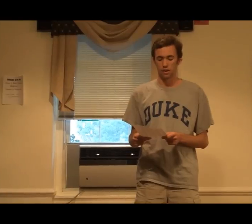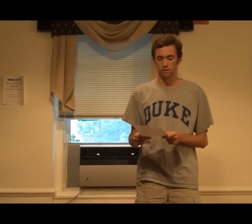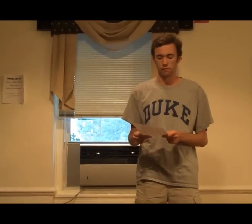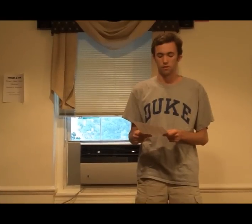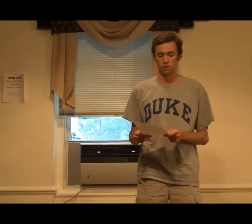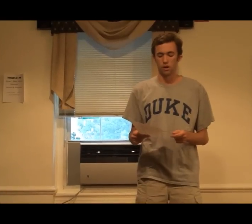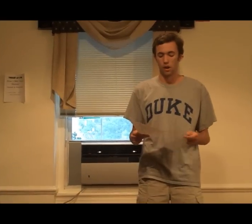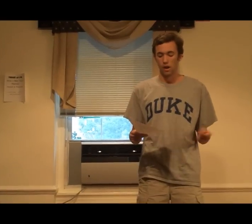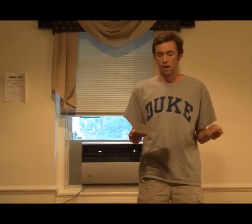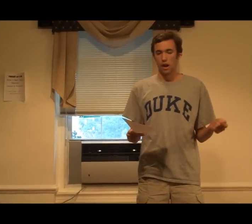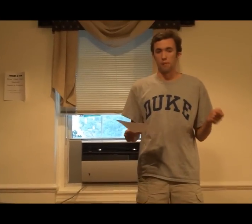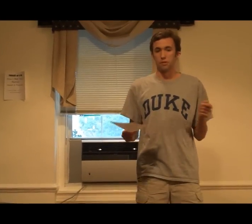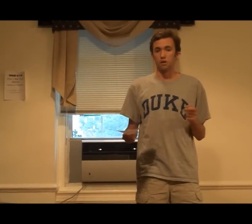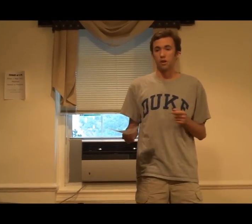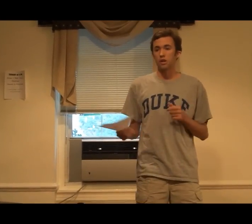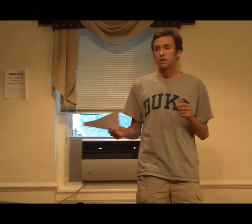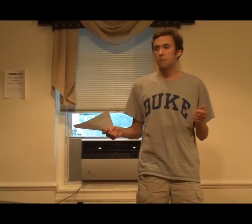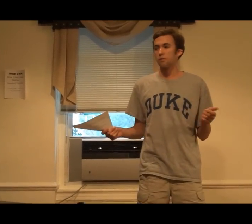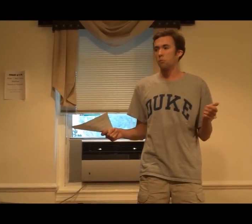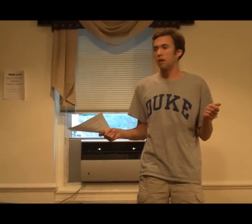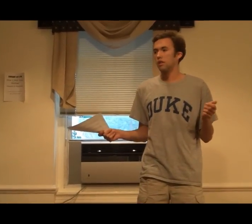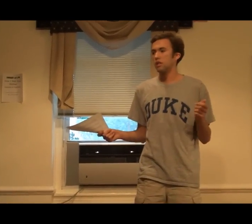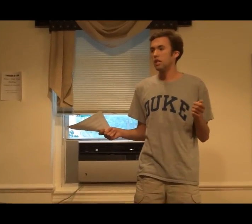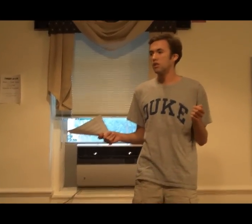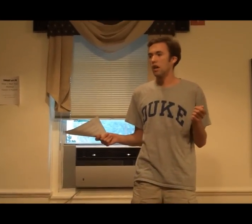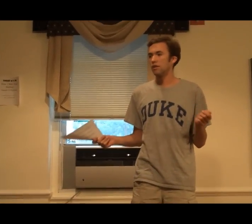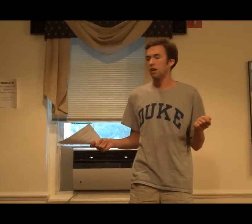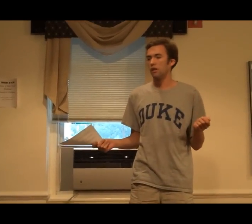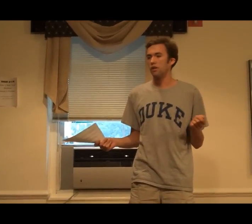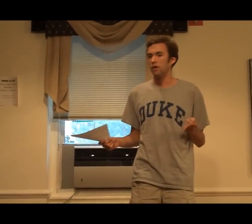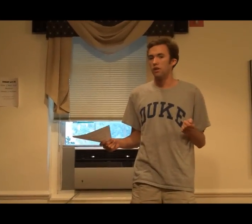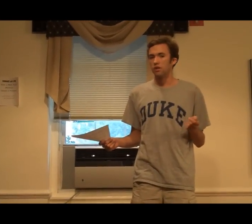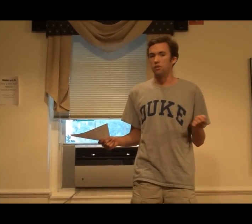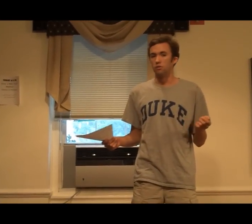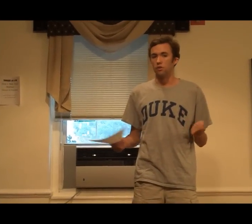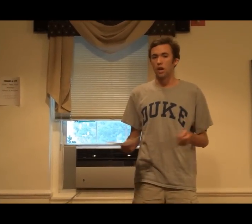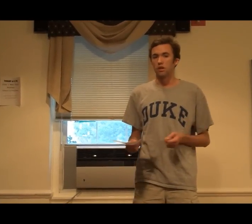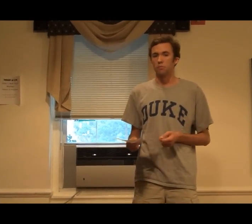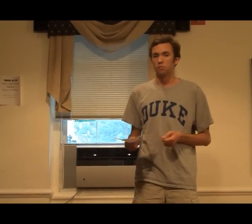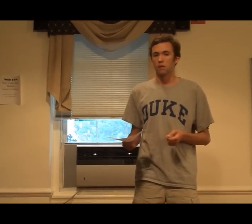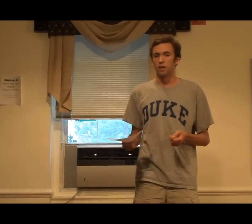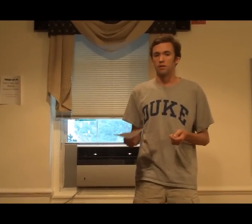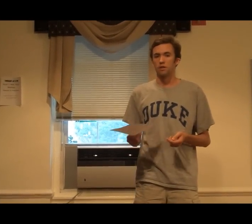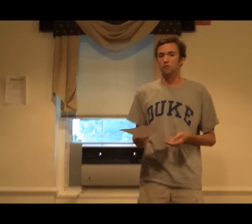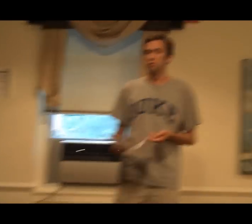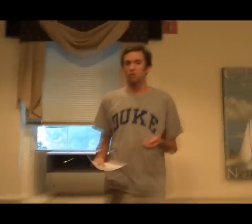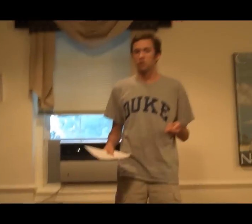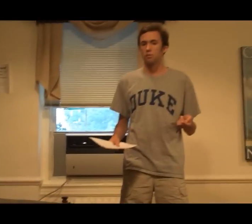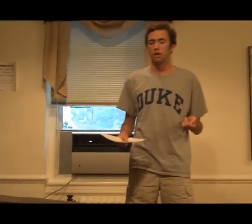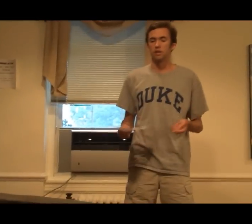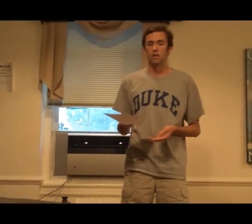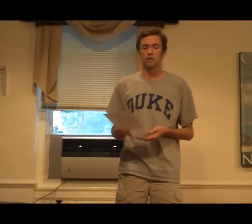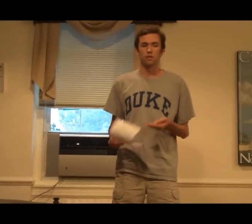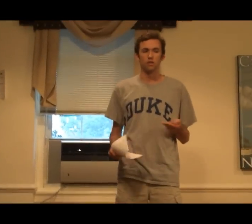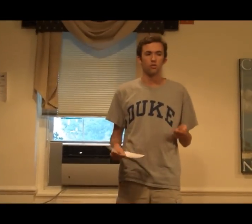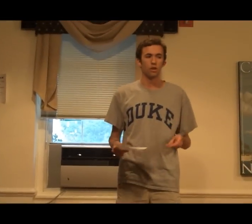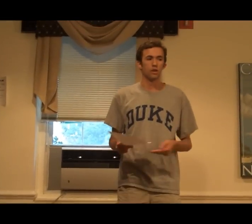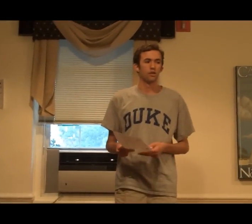that short. So various attempts have been made to teach ASL to non-human primates, to chimpanzees and gorillas and